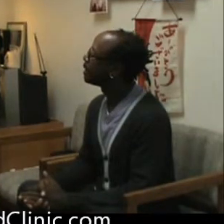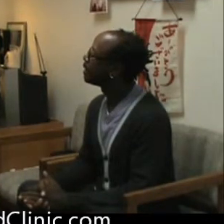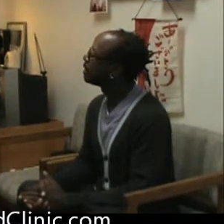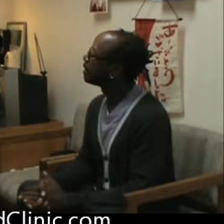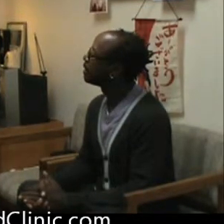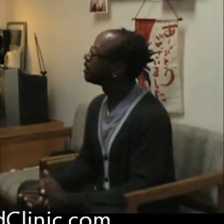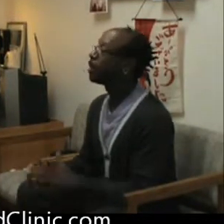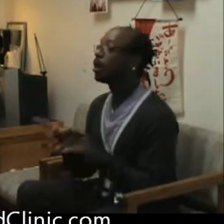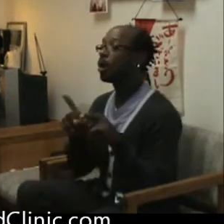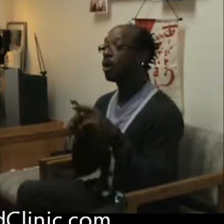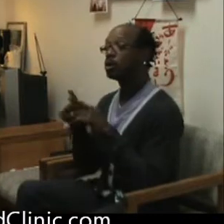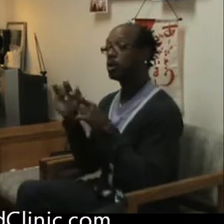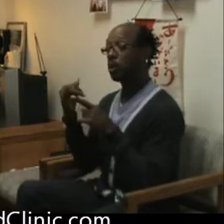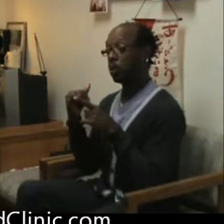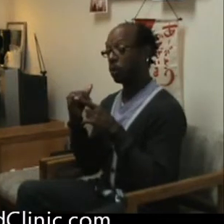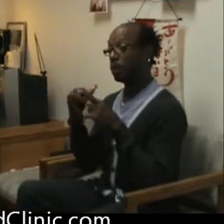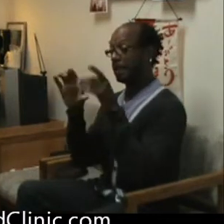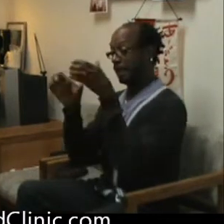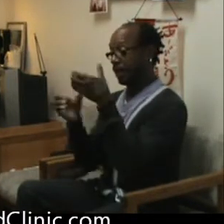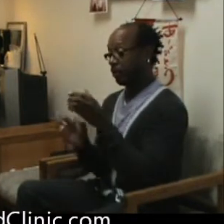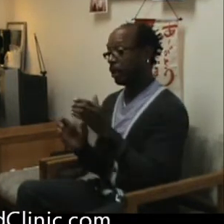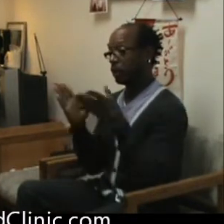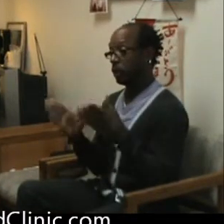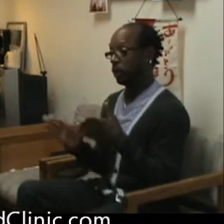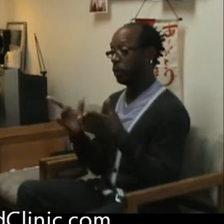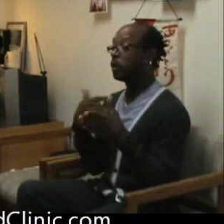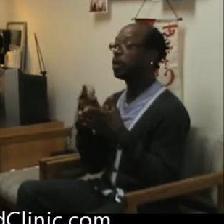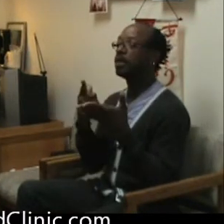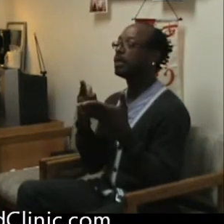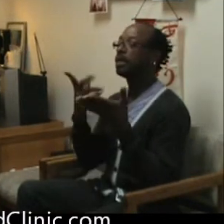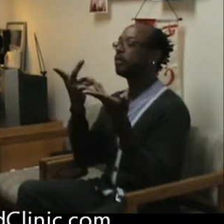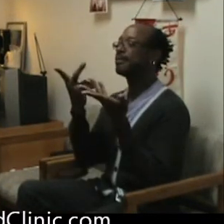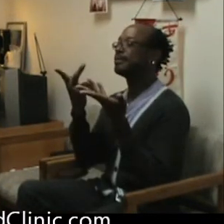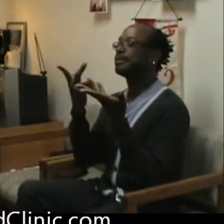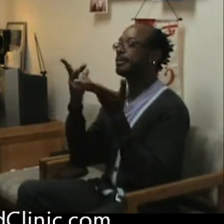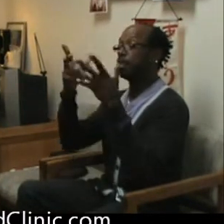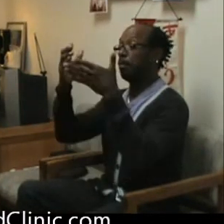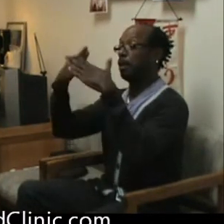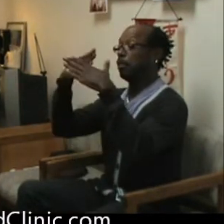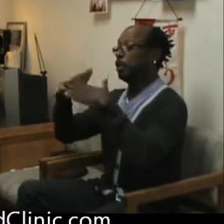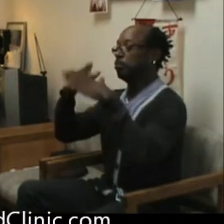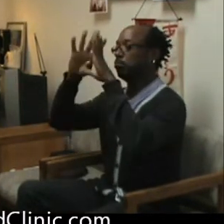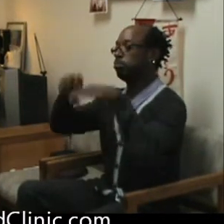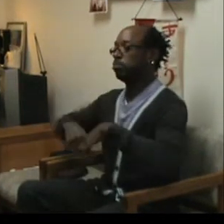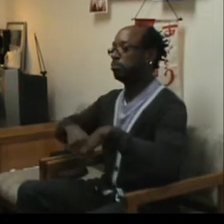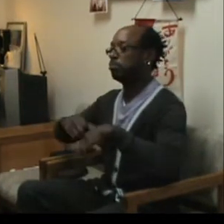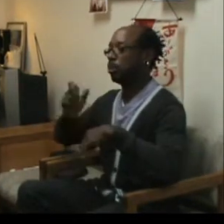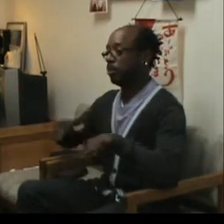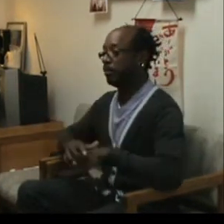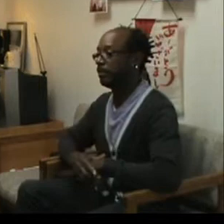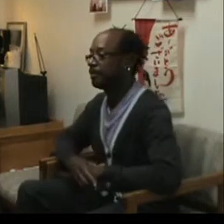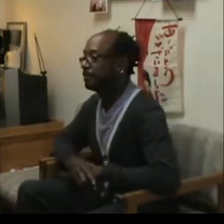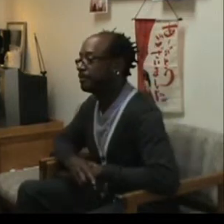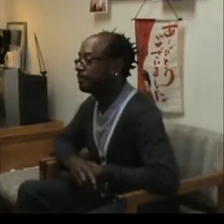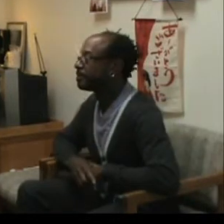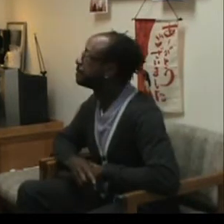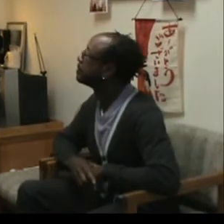removed the blockages of the